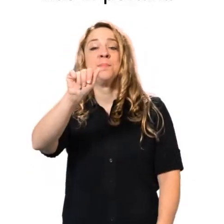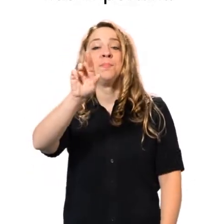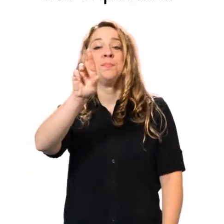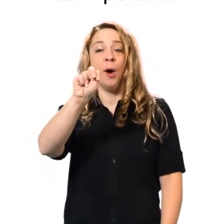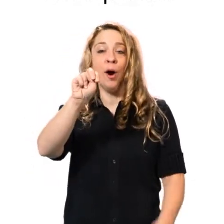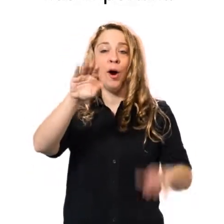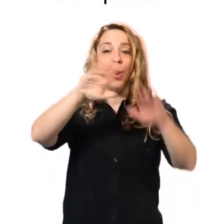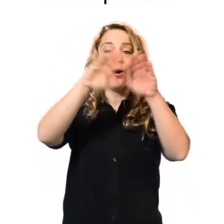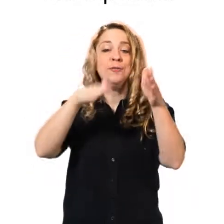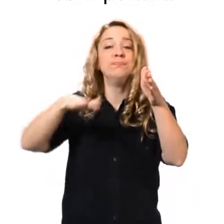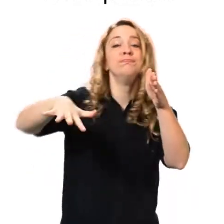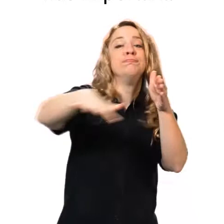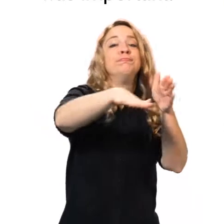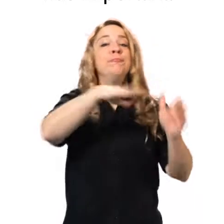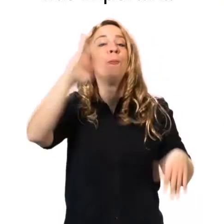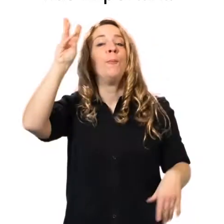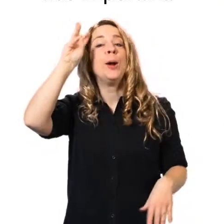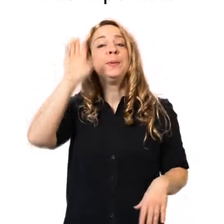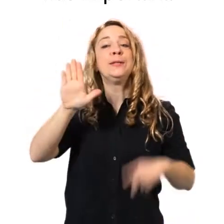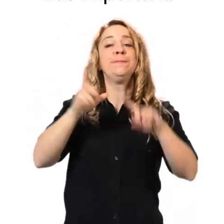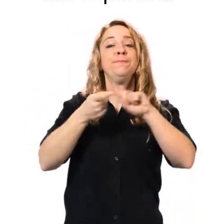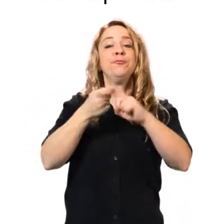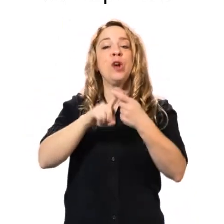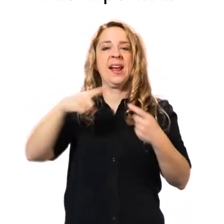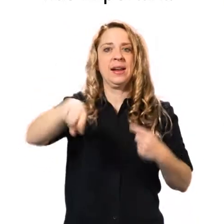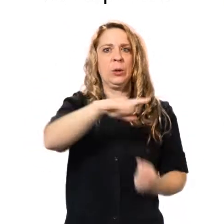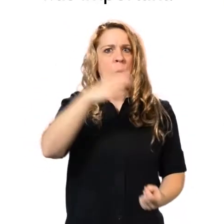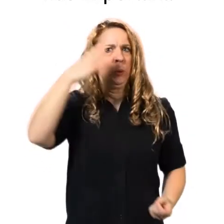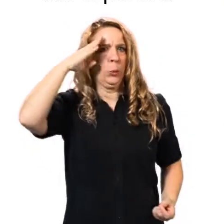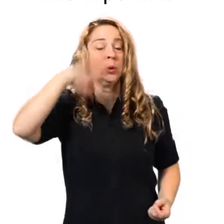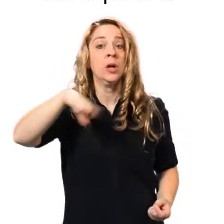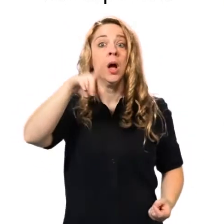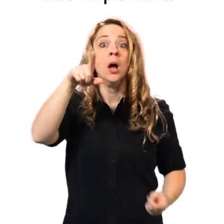Wilbur's friends in the barn knew winning the blue ribbon was important.